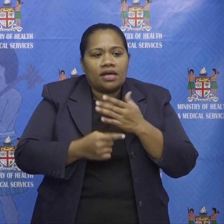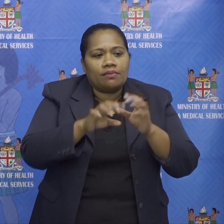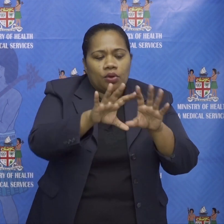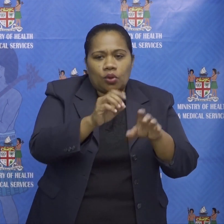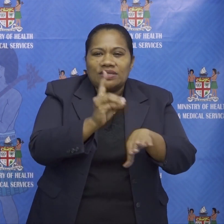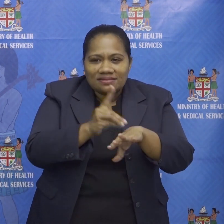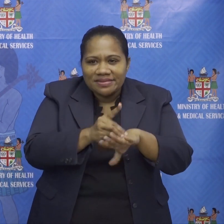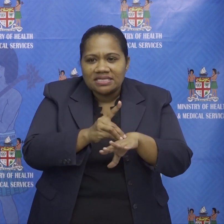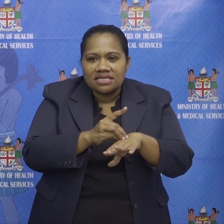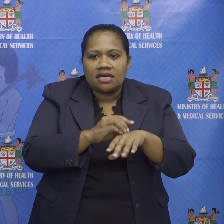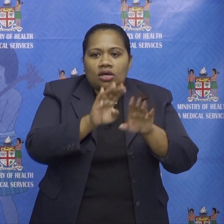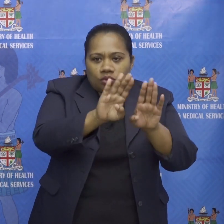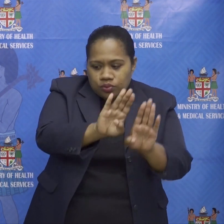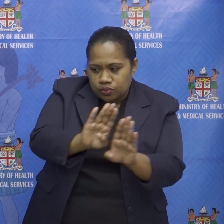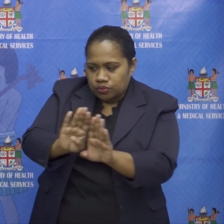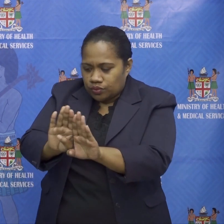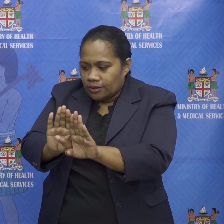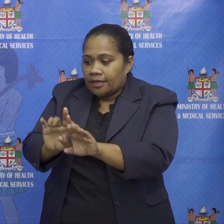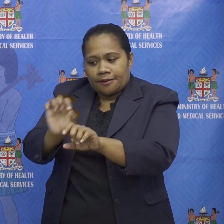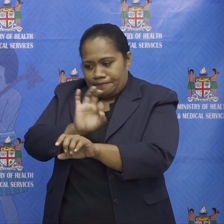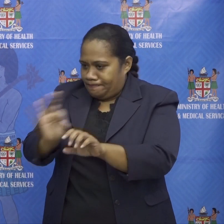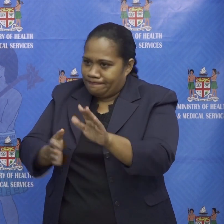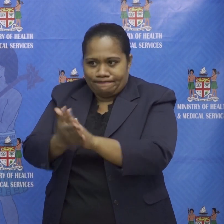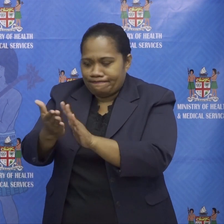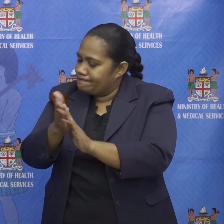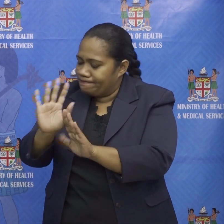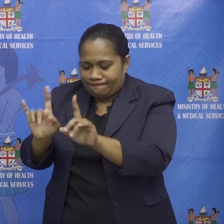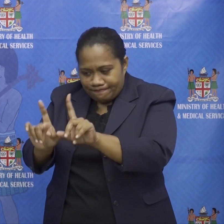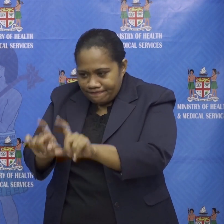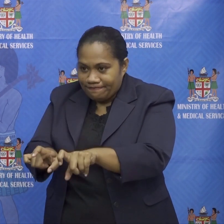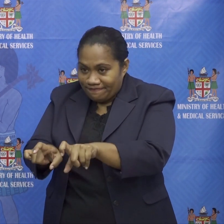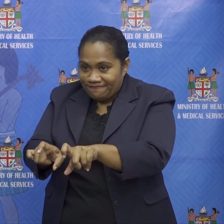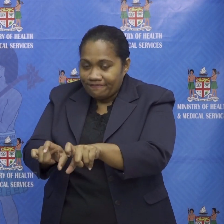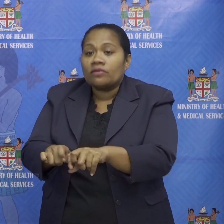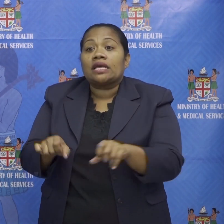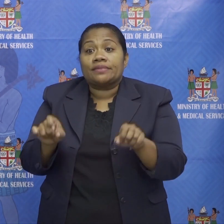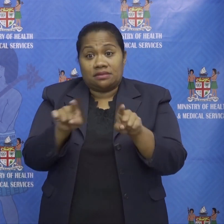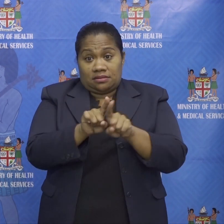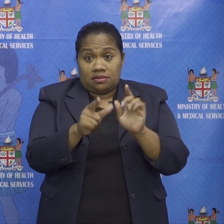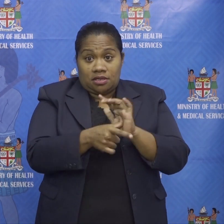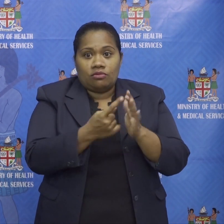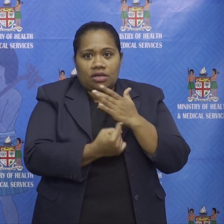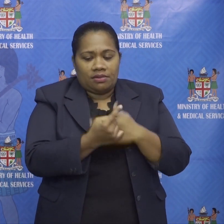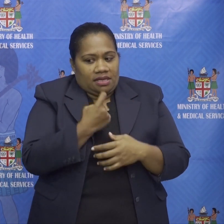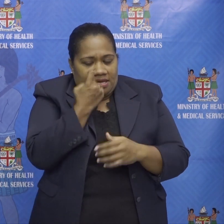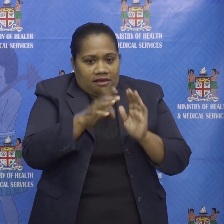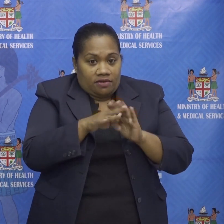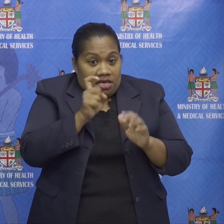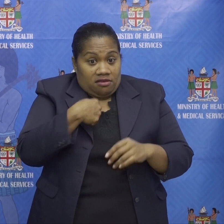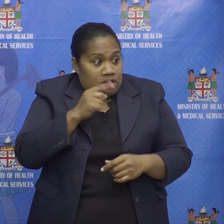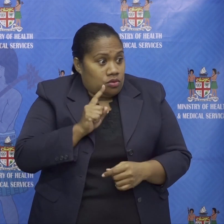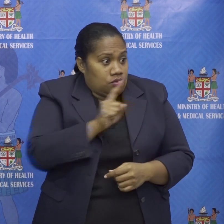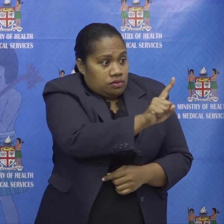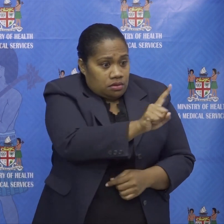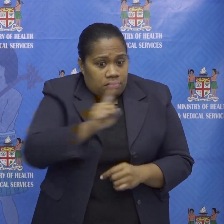them don't go anywhere right but at the same time they will also be careful if they go somewhere they come back home